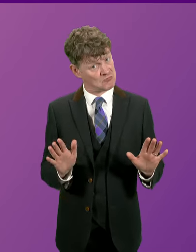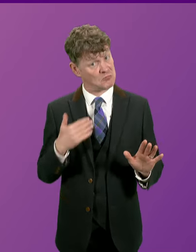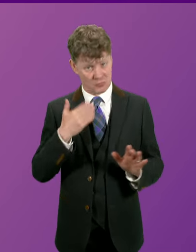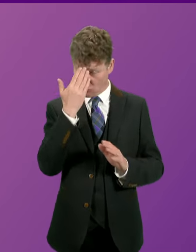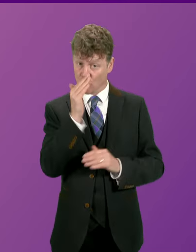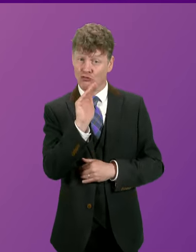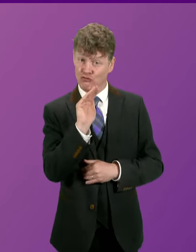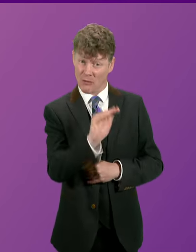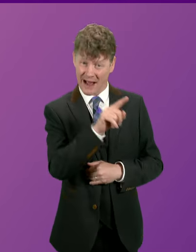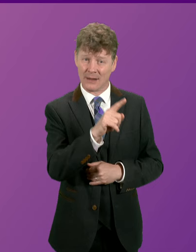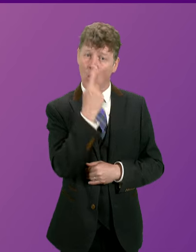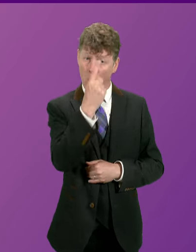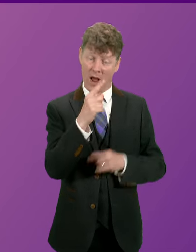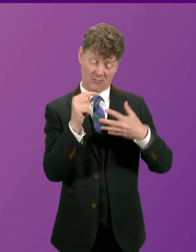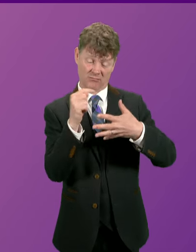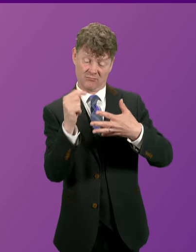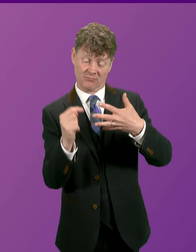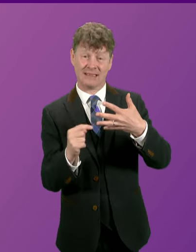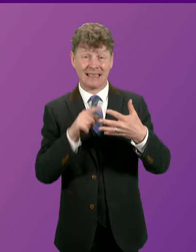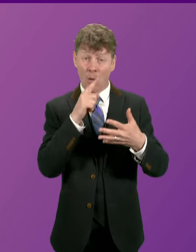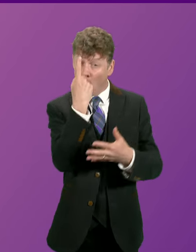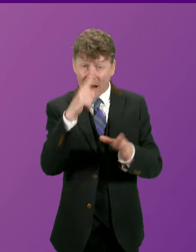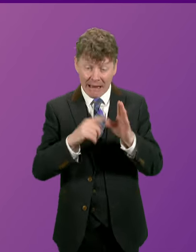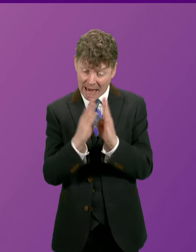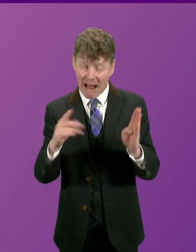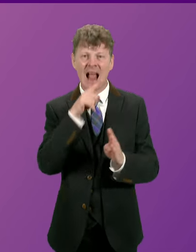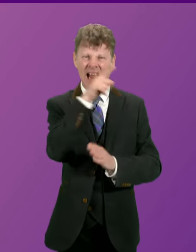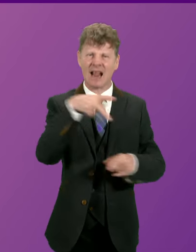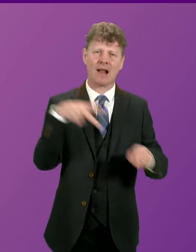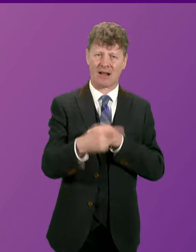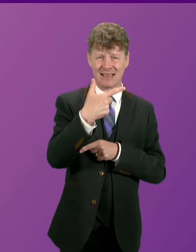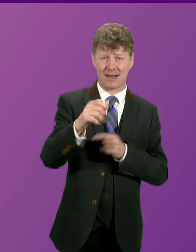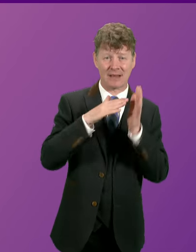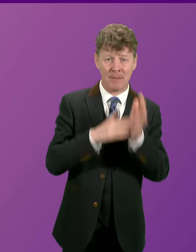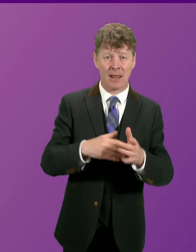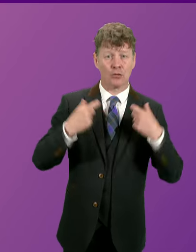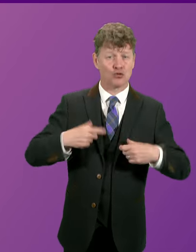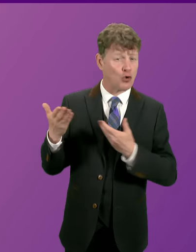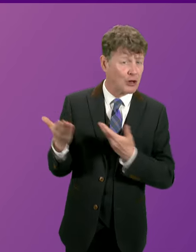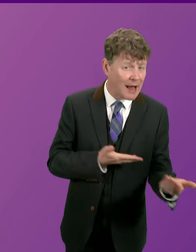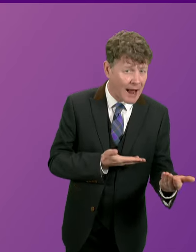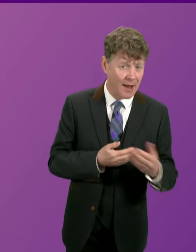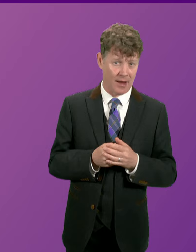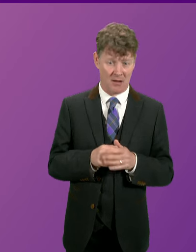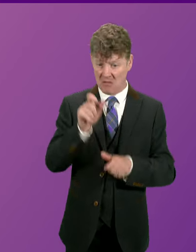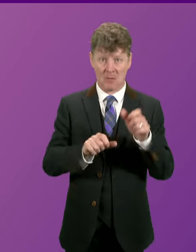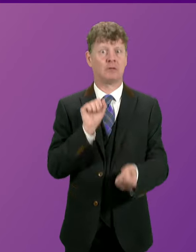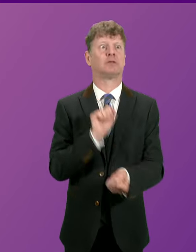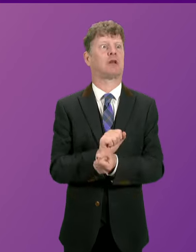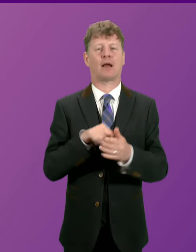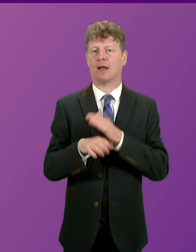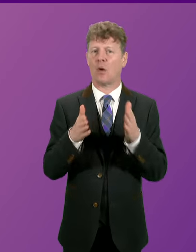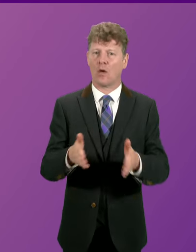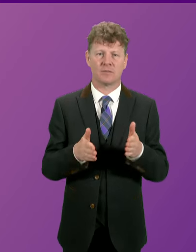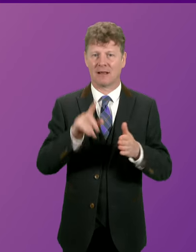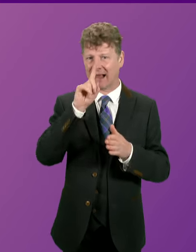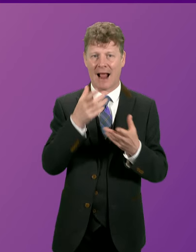just one group of decisions he made in one year alone. He cut £70 million from social care while people were stuck in hospital unable